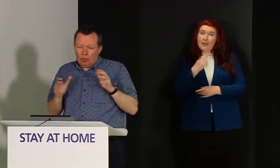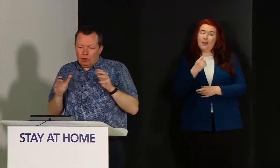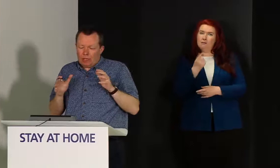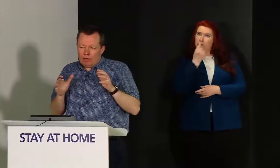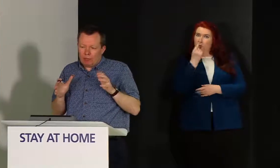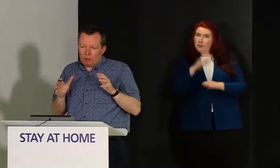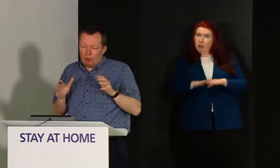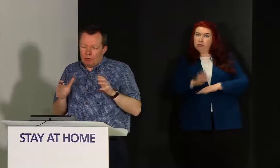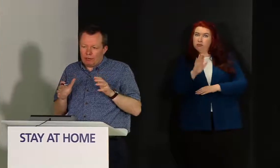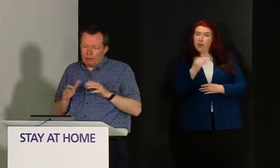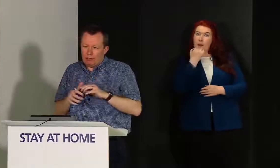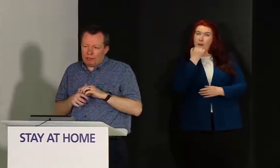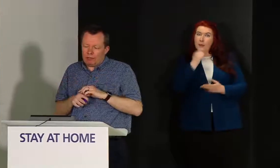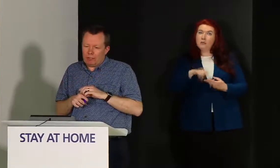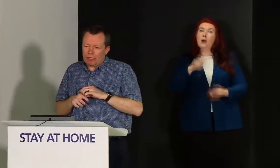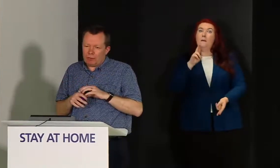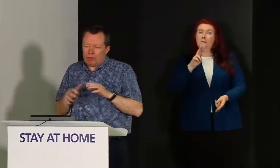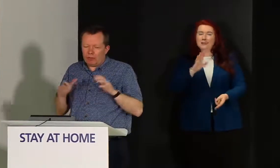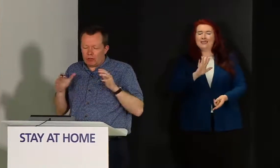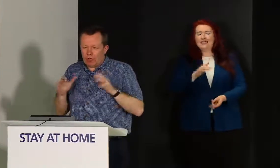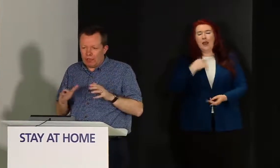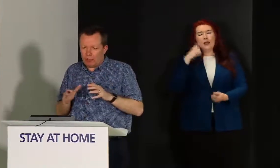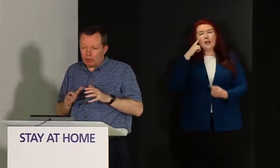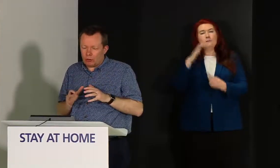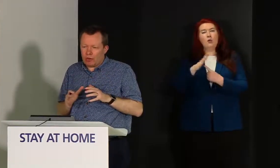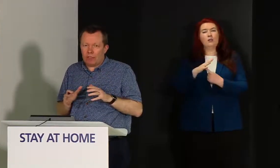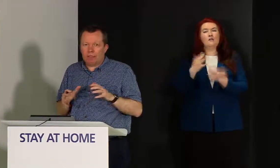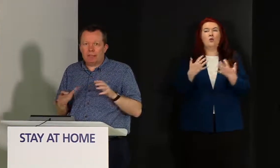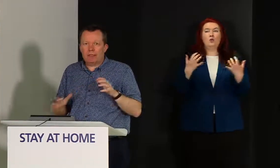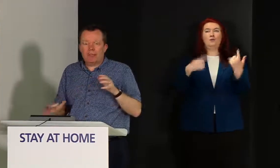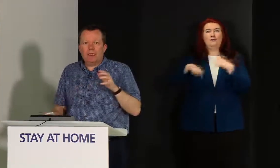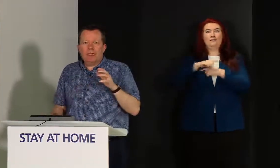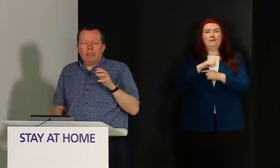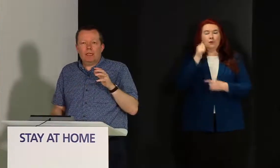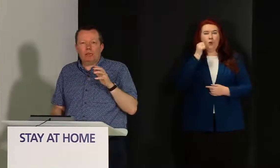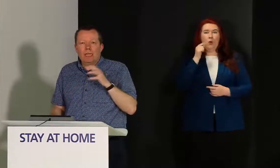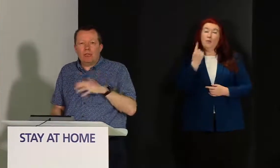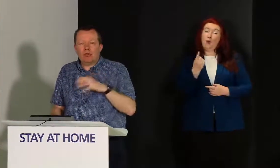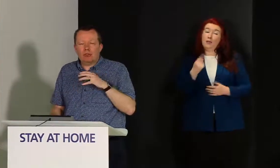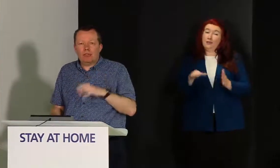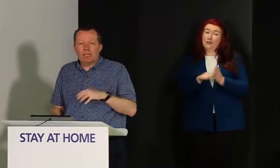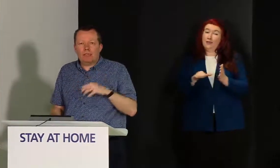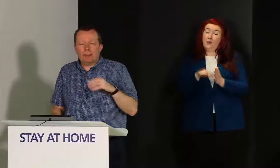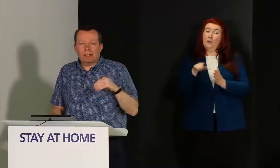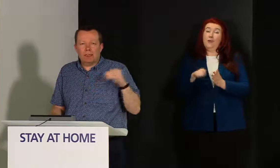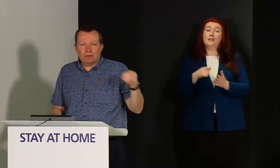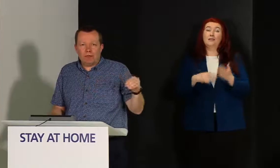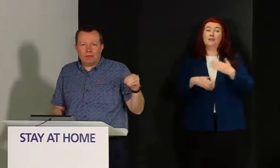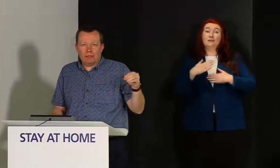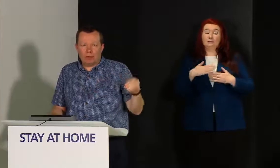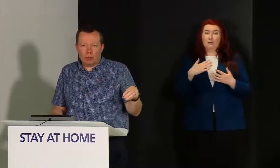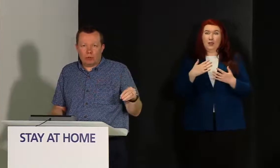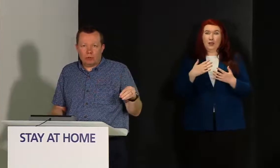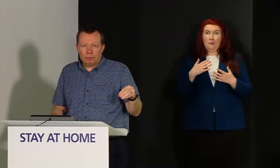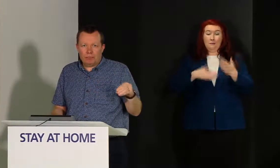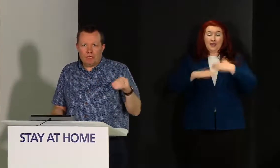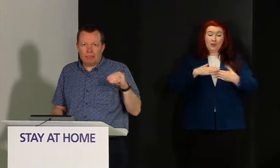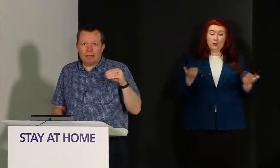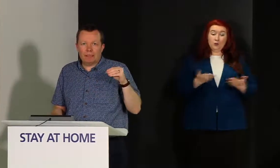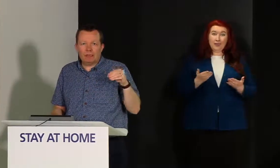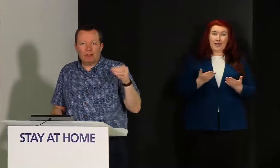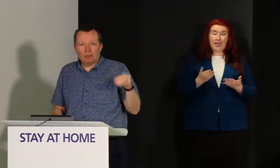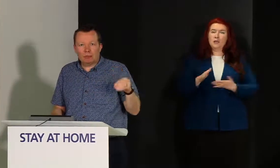I think it's important for the public to realise one of the challenges with this virus is behaviour today doesn't get you the virus tomorrow